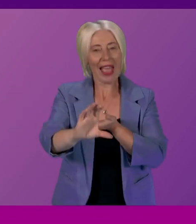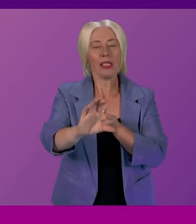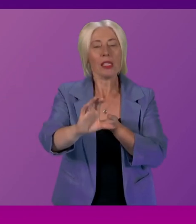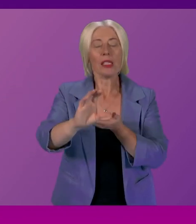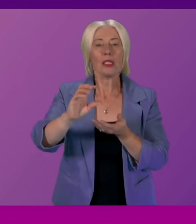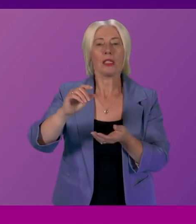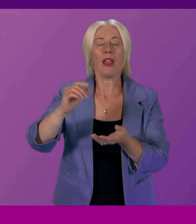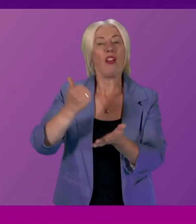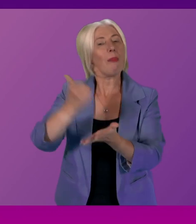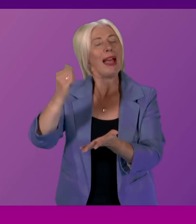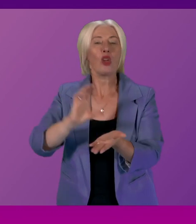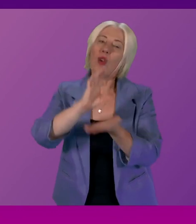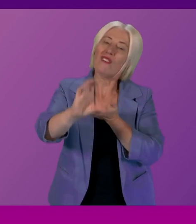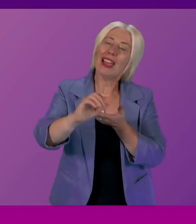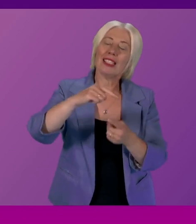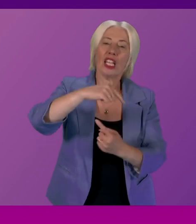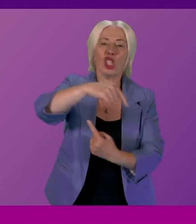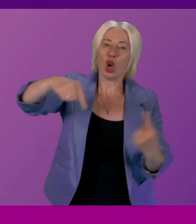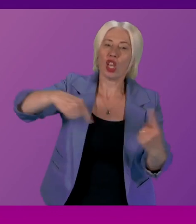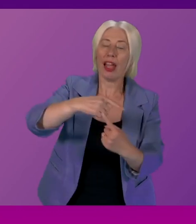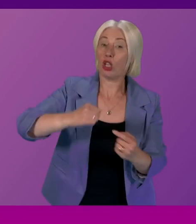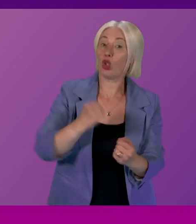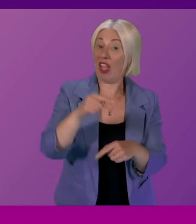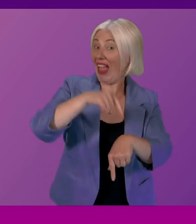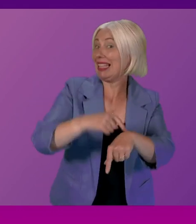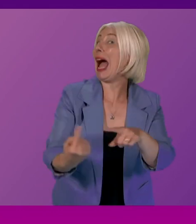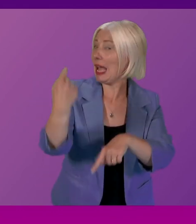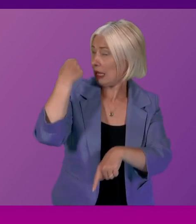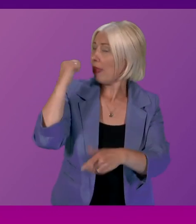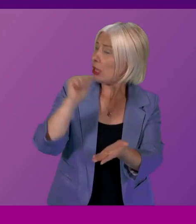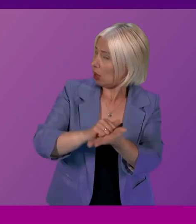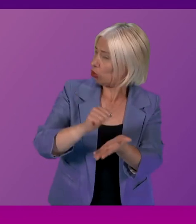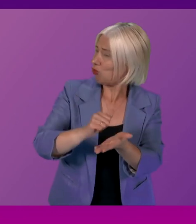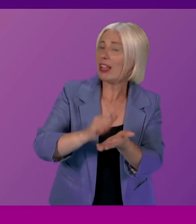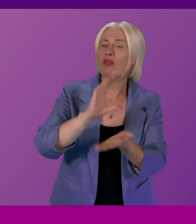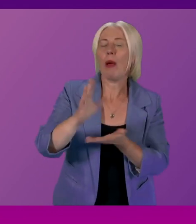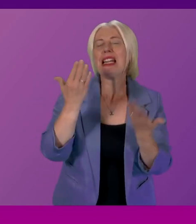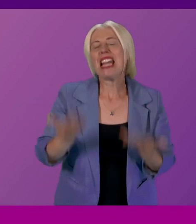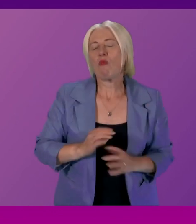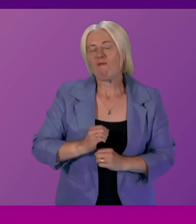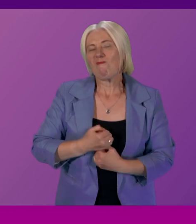circularity Scotland at the time I'm just frustrated that we have ended up in the position